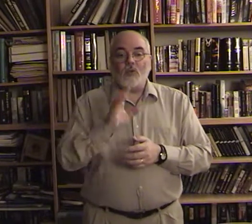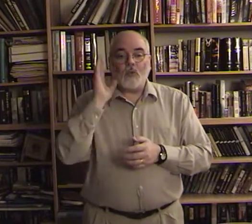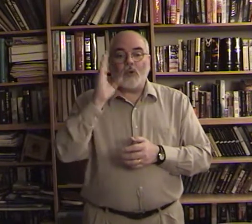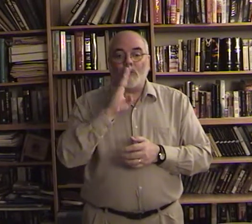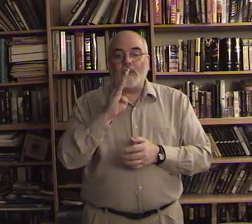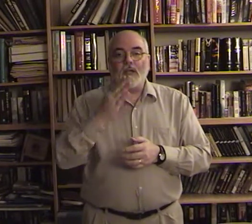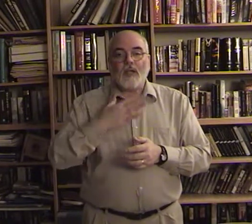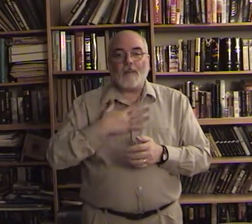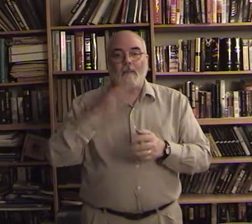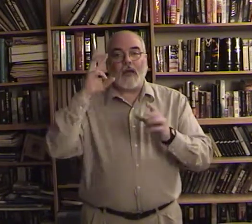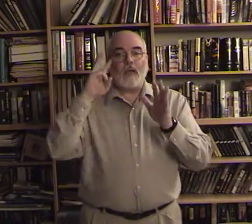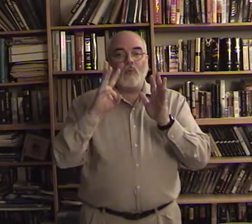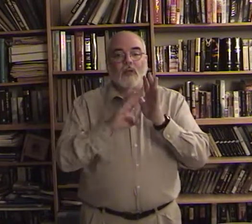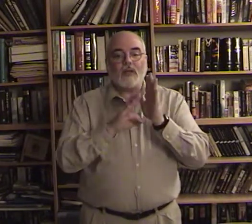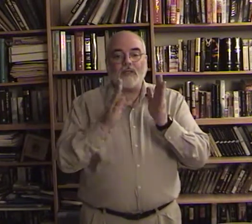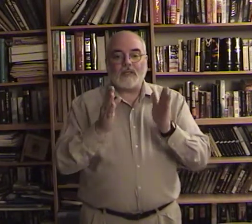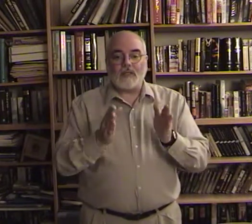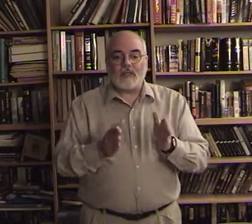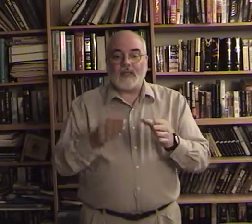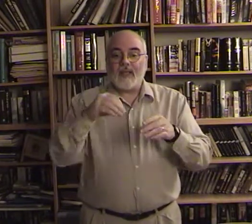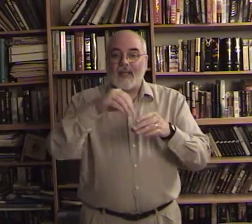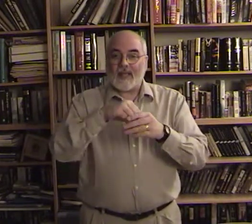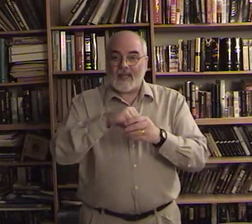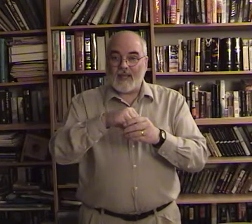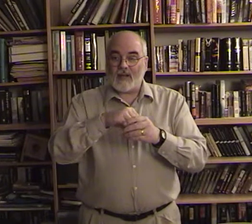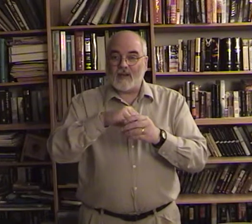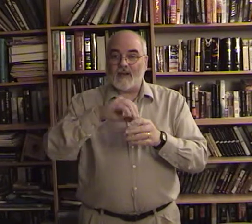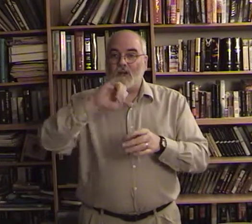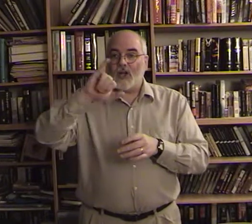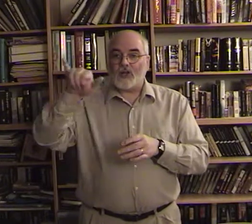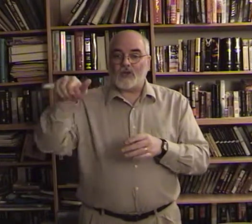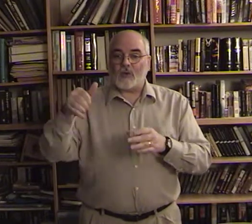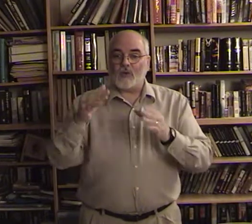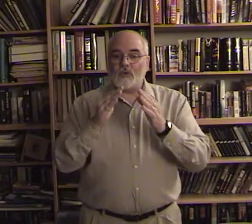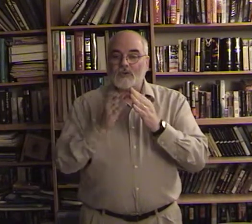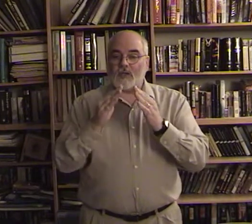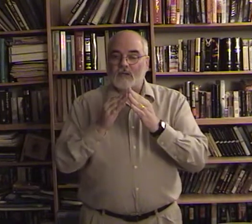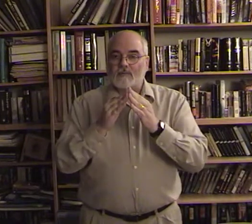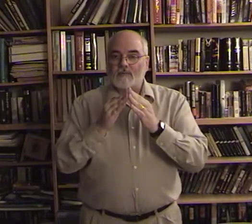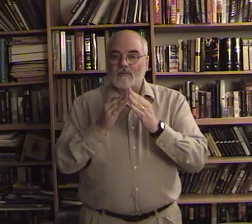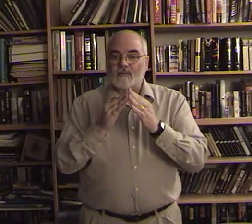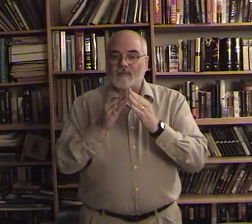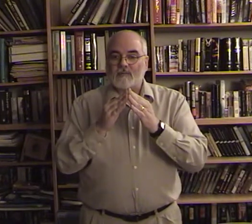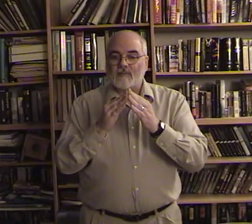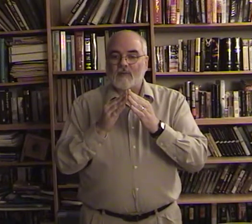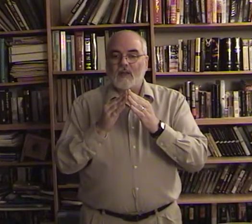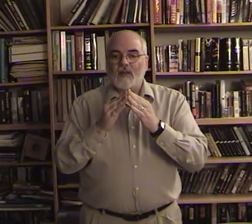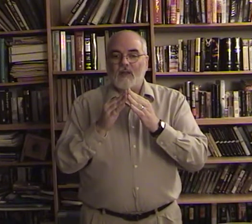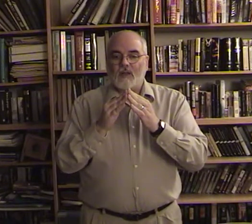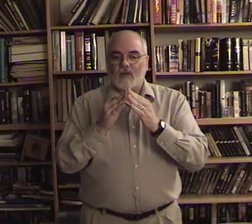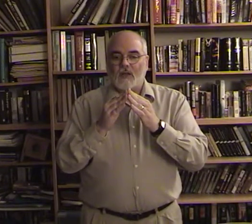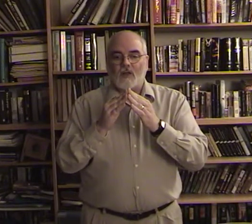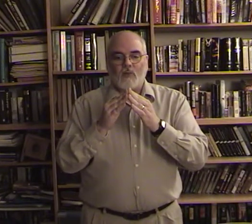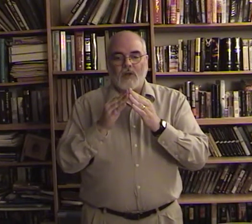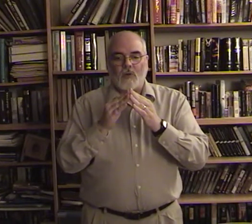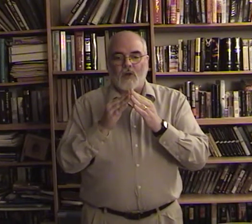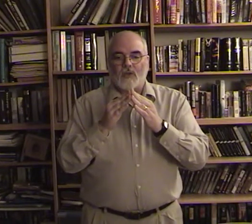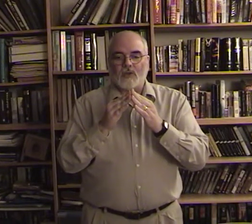will be my witnesses in jerusalem okay we know all those